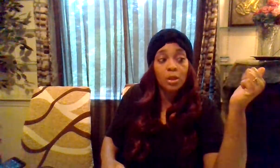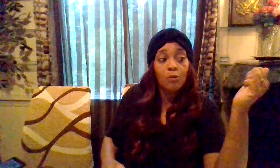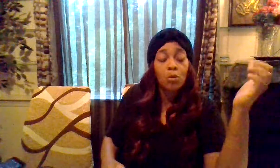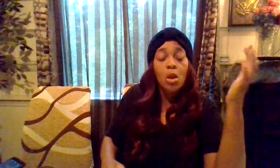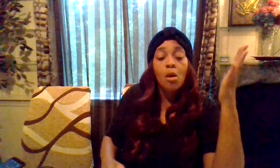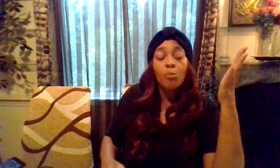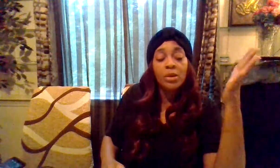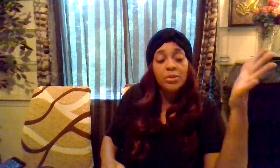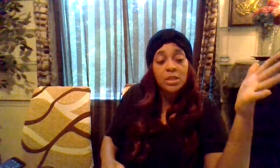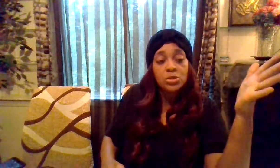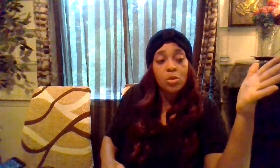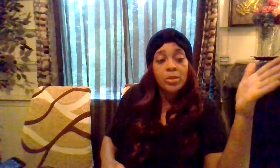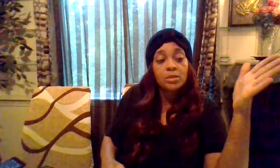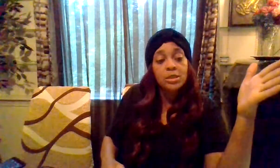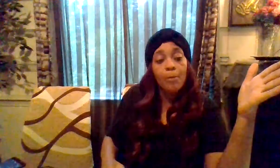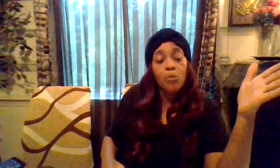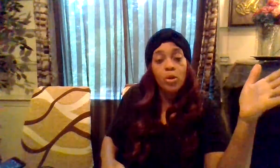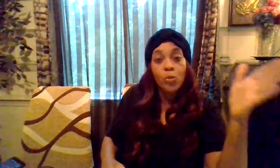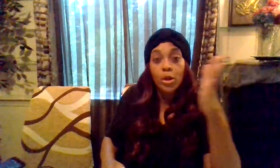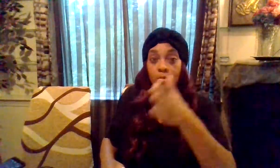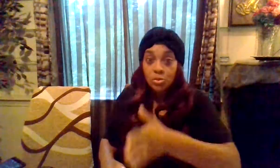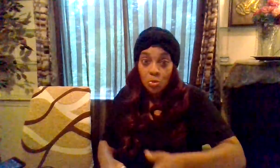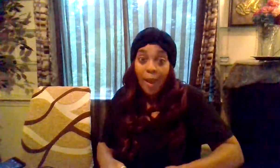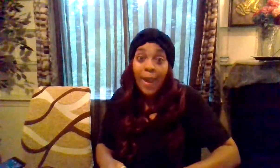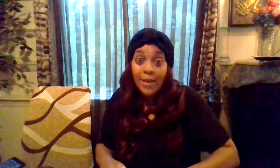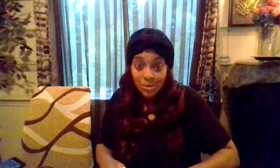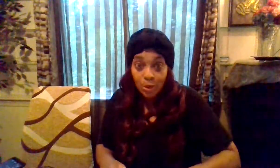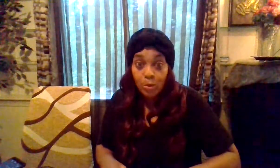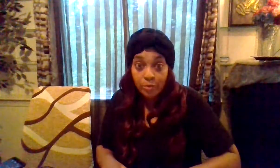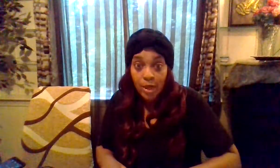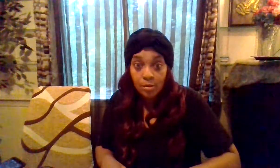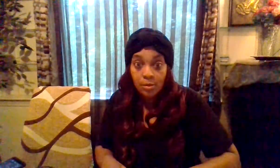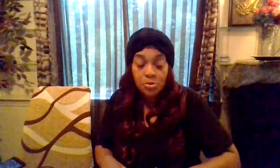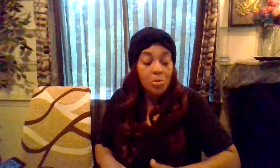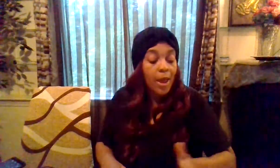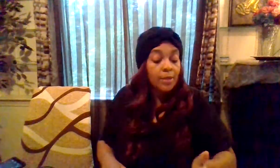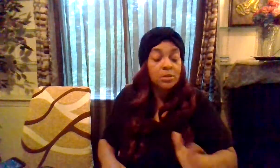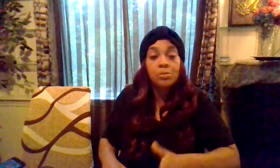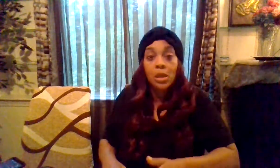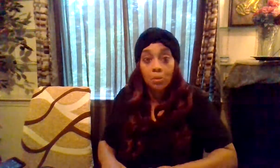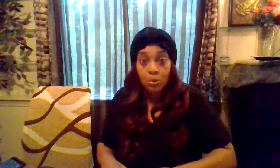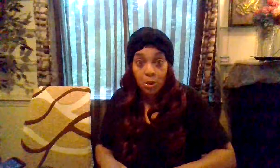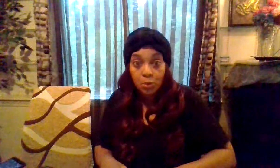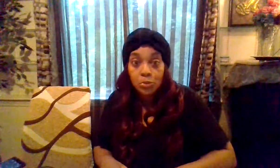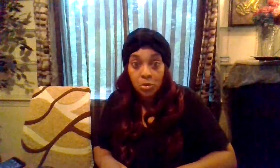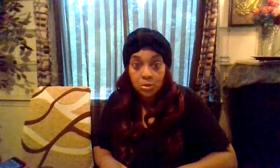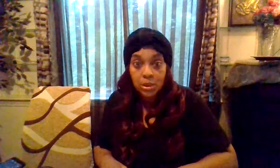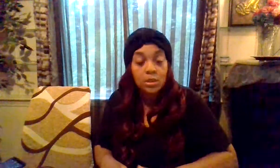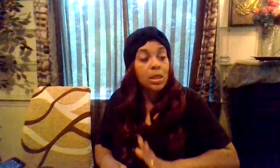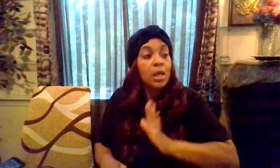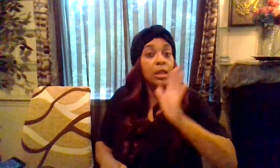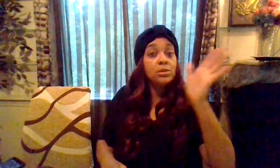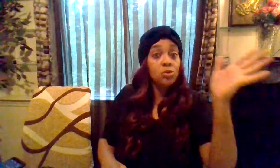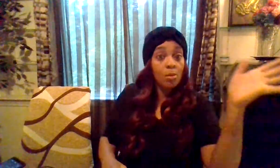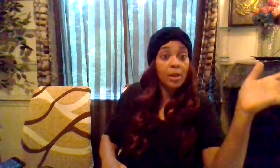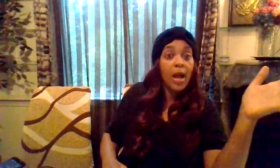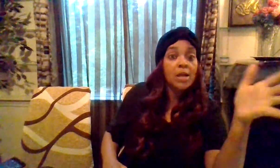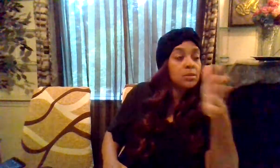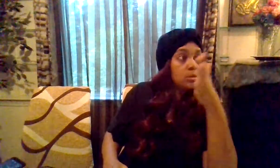level but then it's going to be into that point where you had to learn that you had to be able to go through those things let's normalize and